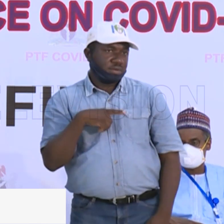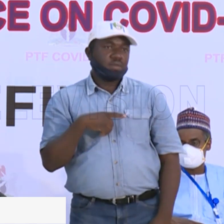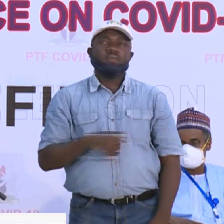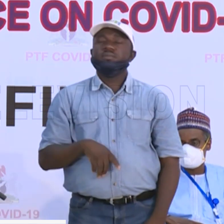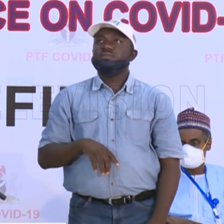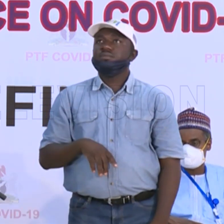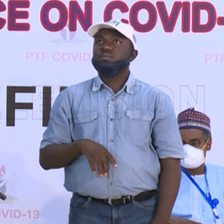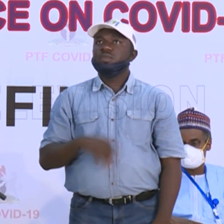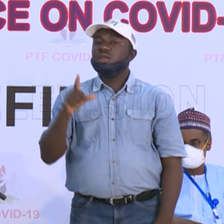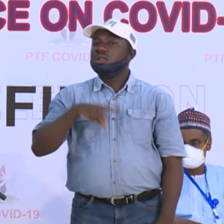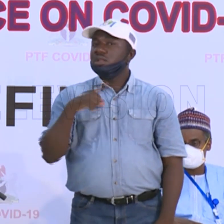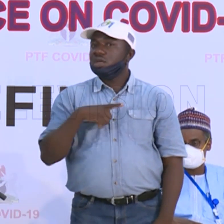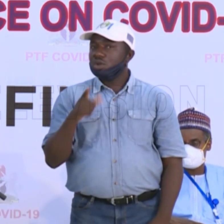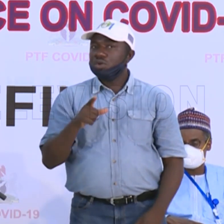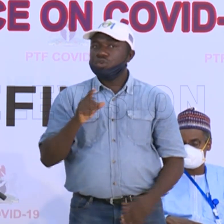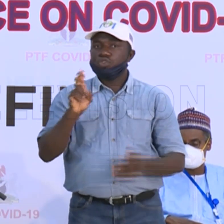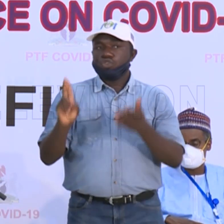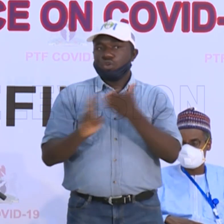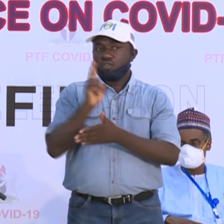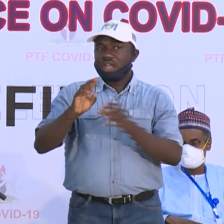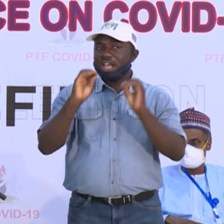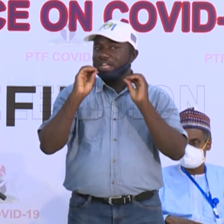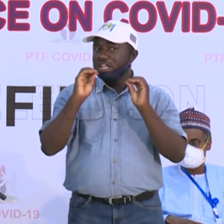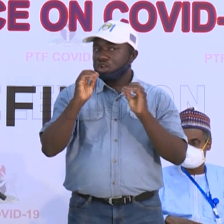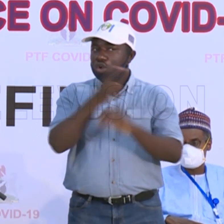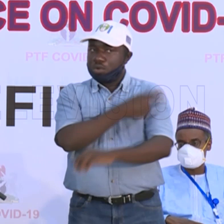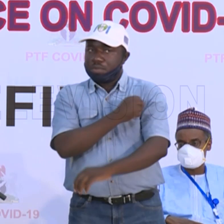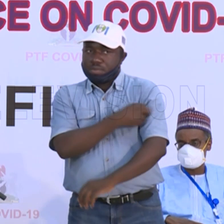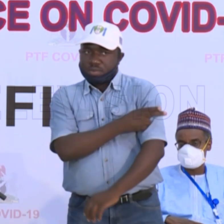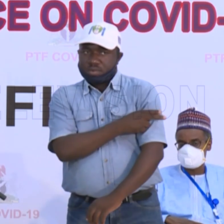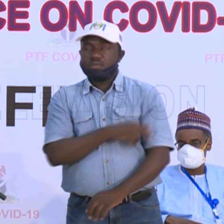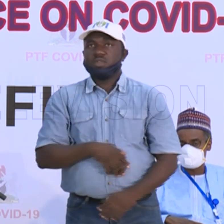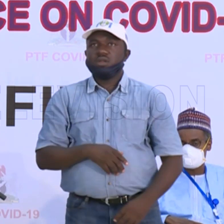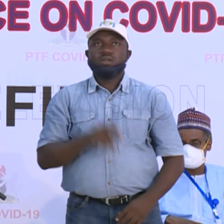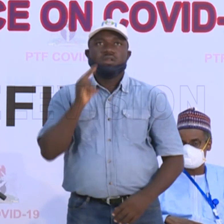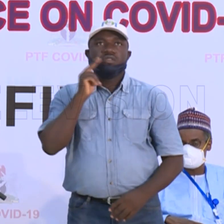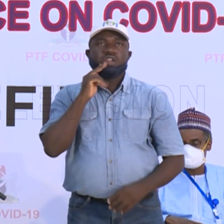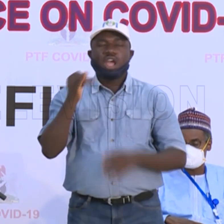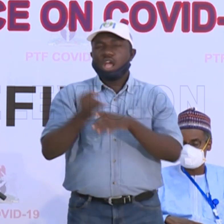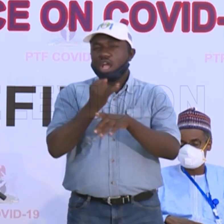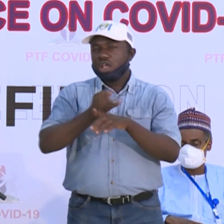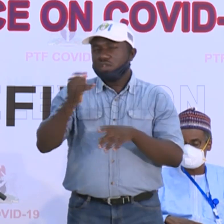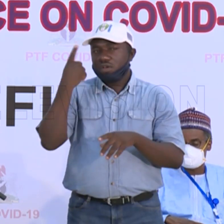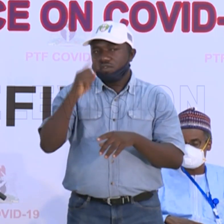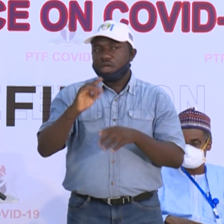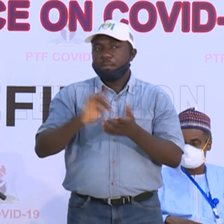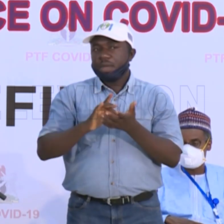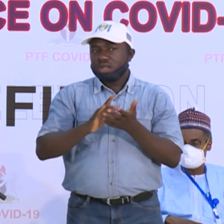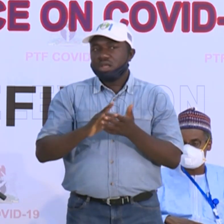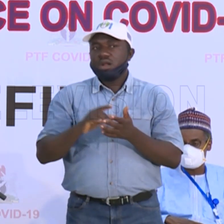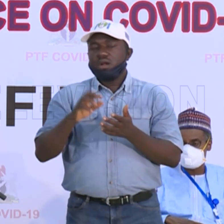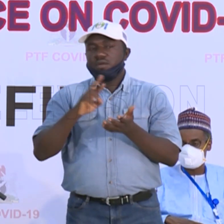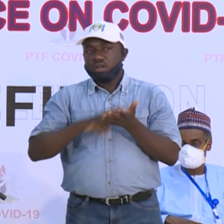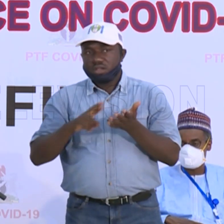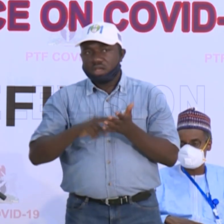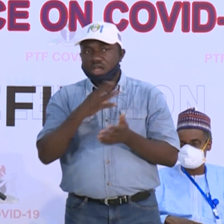The Lagos University, TG Hospital, which you knew about already, the Nigerian Institute for Medical Research, and now the Biosecurity Center